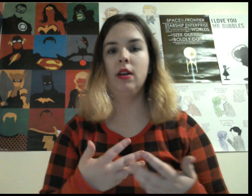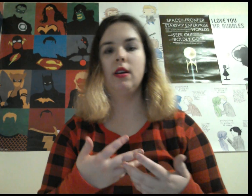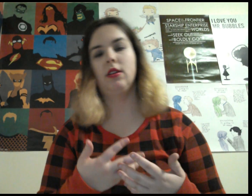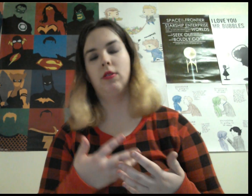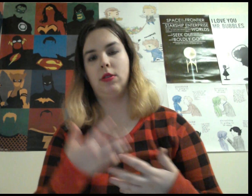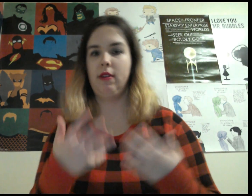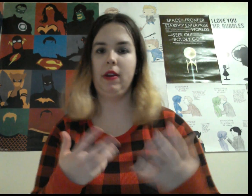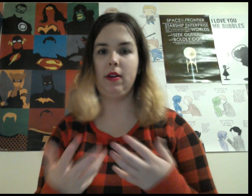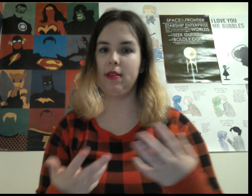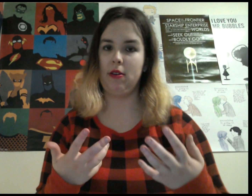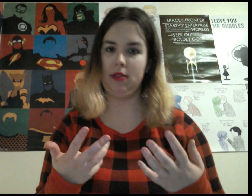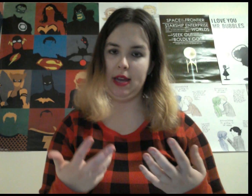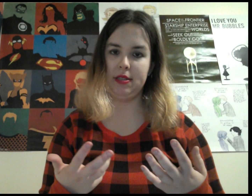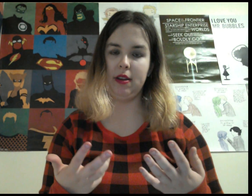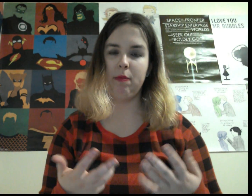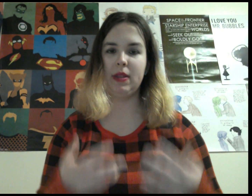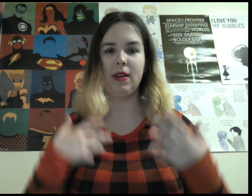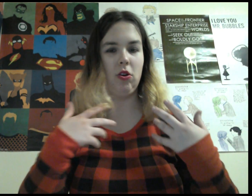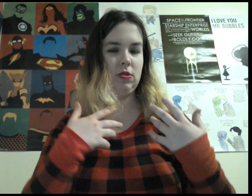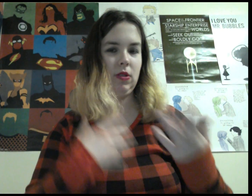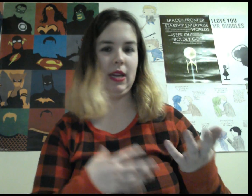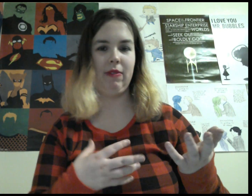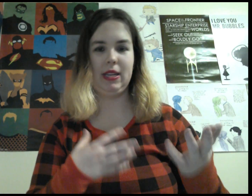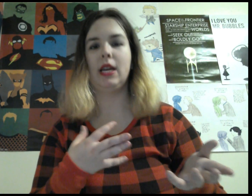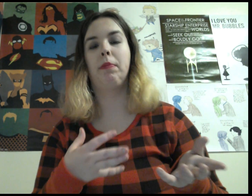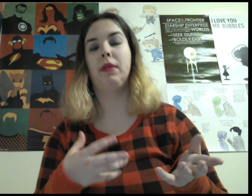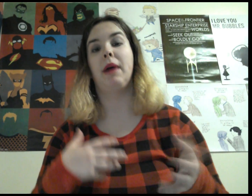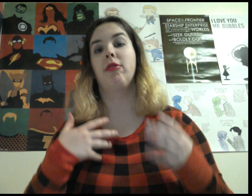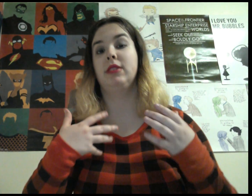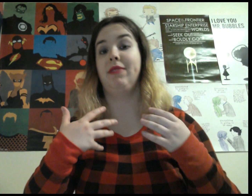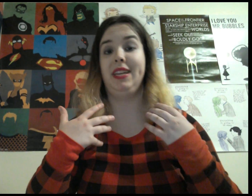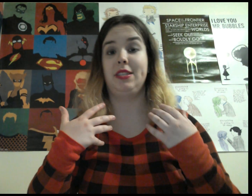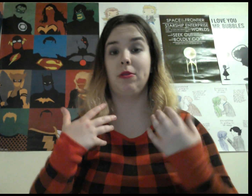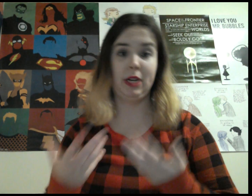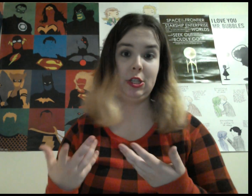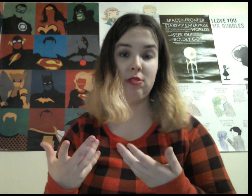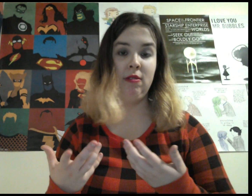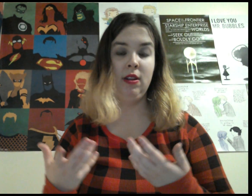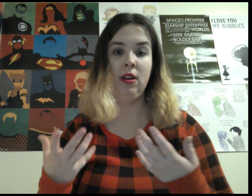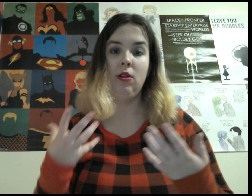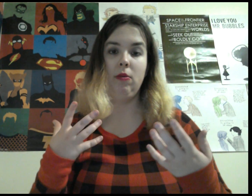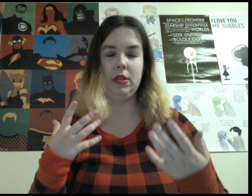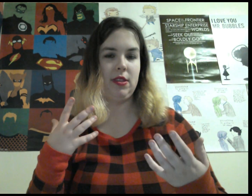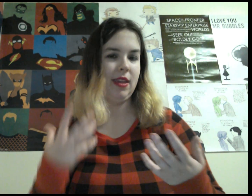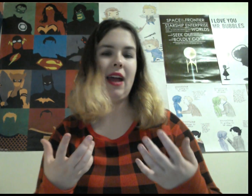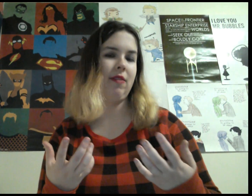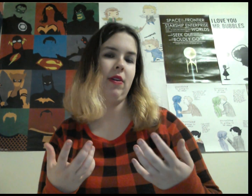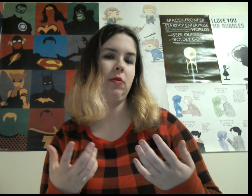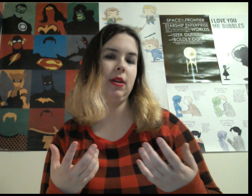So trying to figure out all that stuff. But then also like giving Tip the powers of the Eastern Witch. Which that I found really